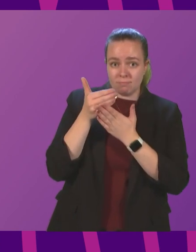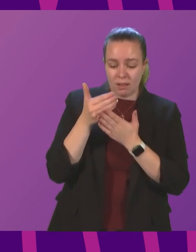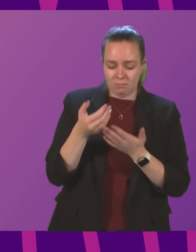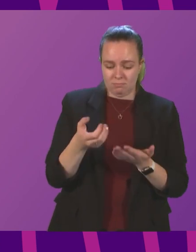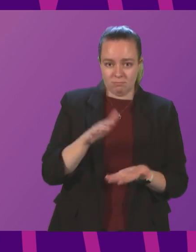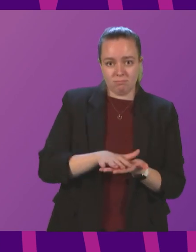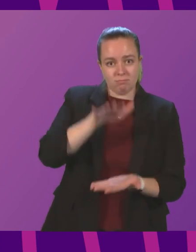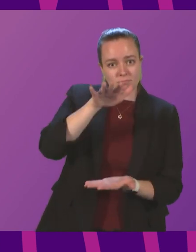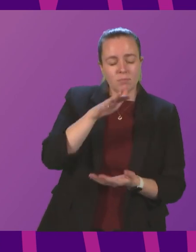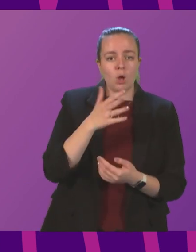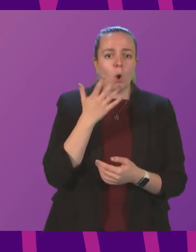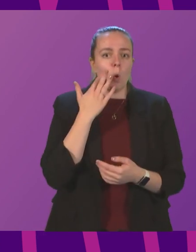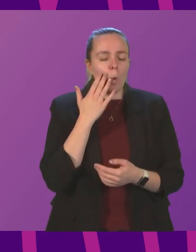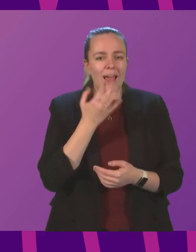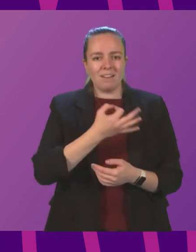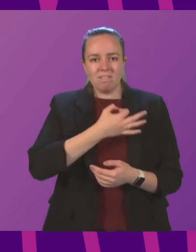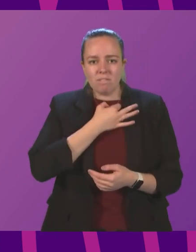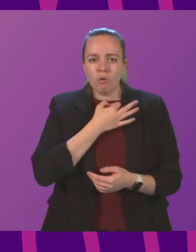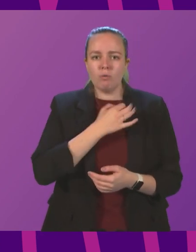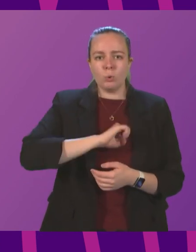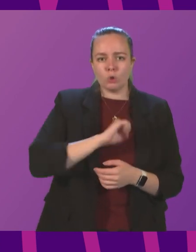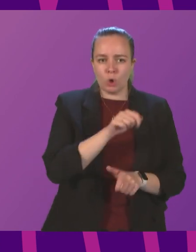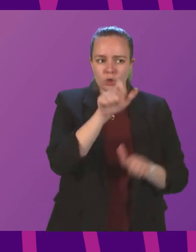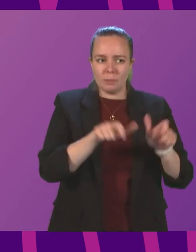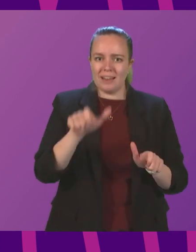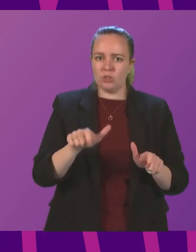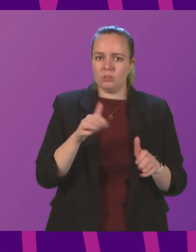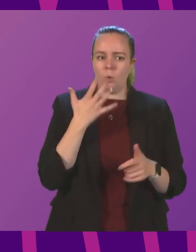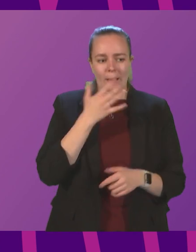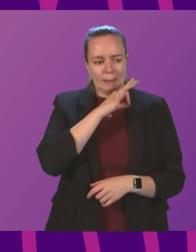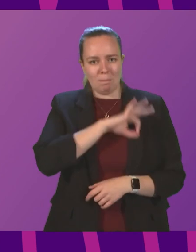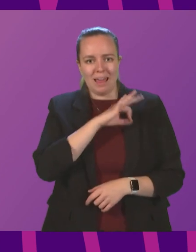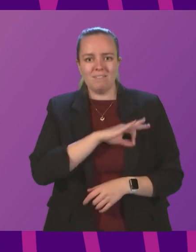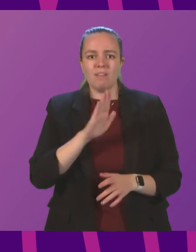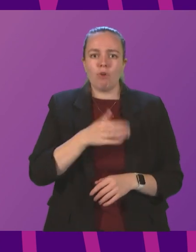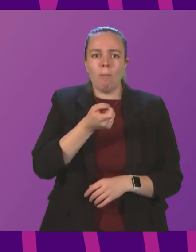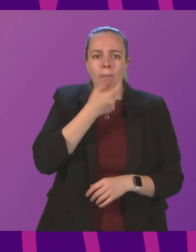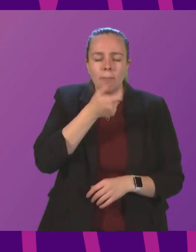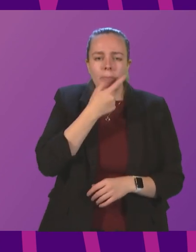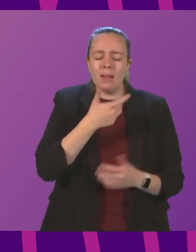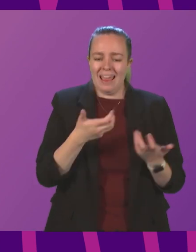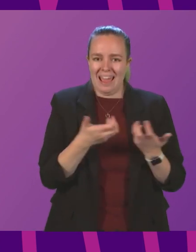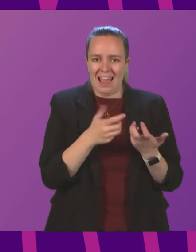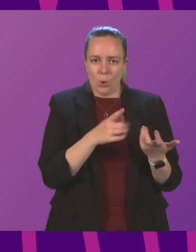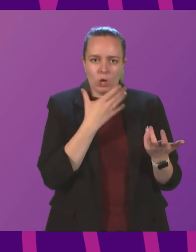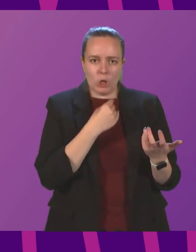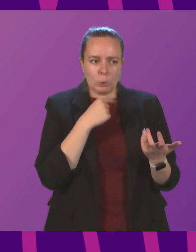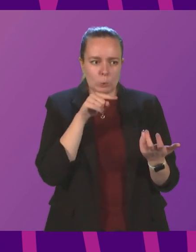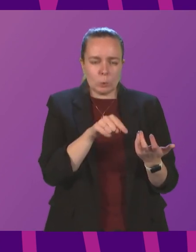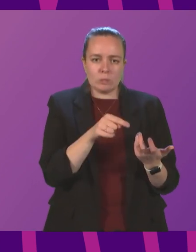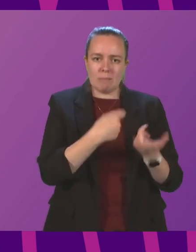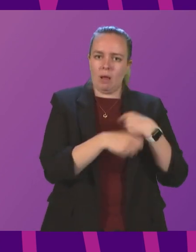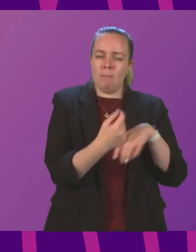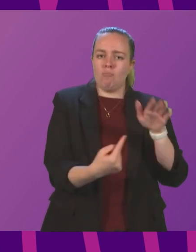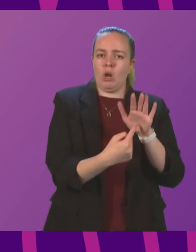When will vulnerable Scottish patients get the benefit of it? And how will the use of this new treatment be